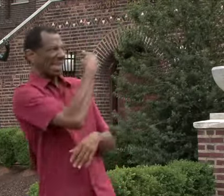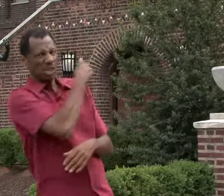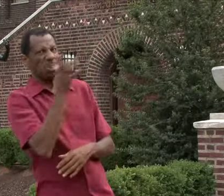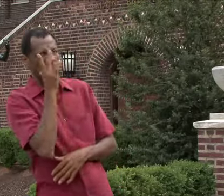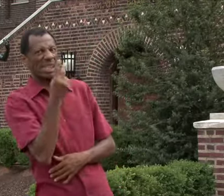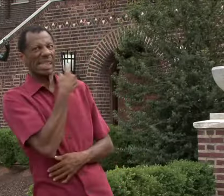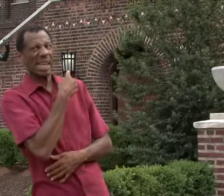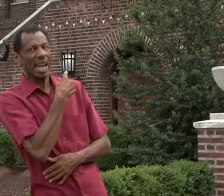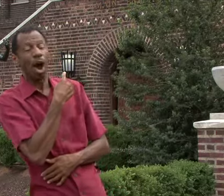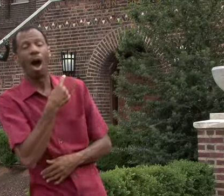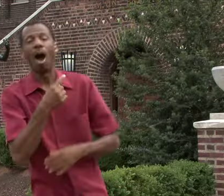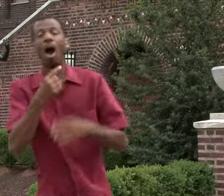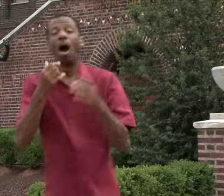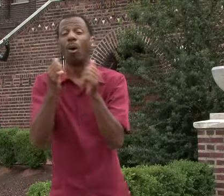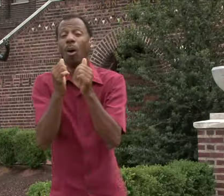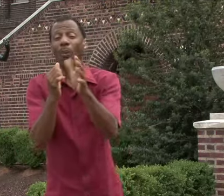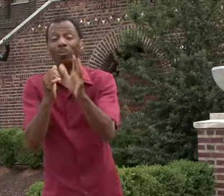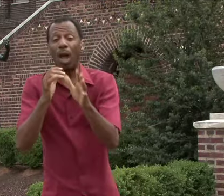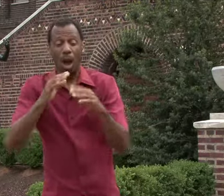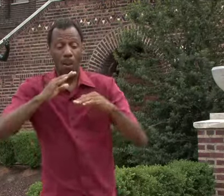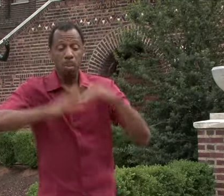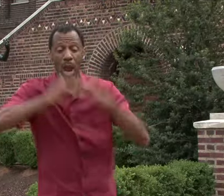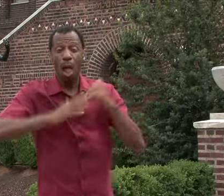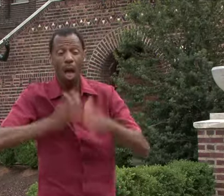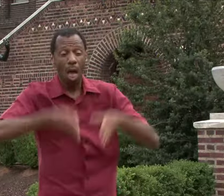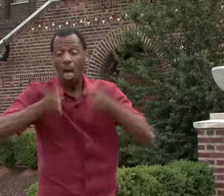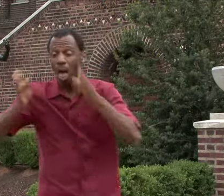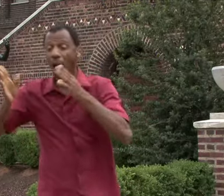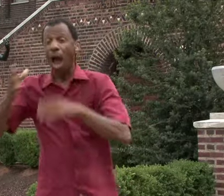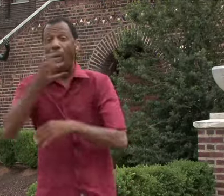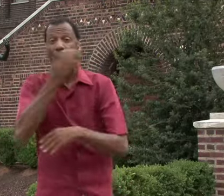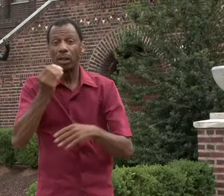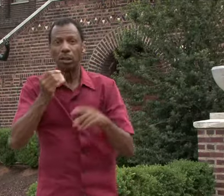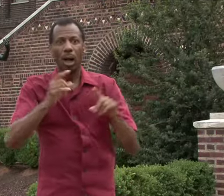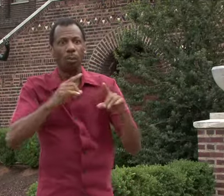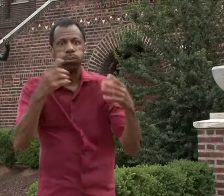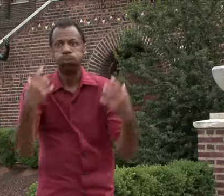monuments, settlements, and other remains.